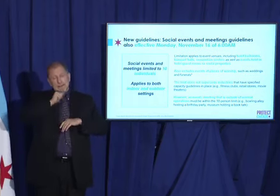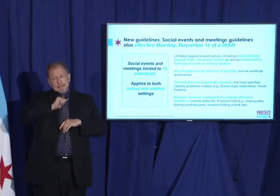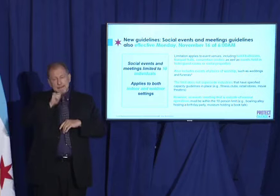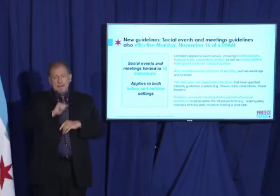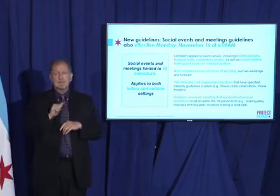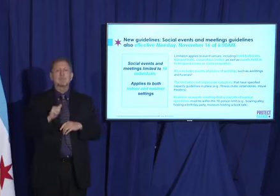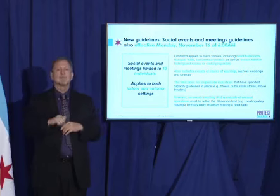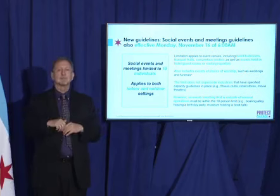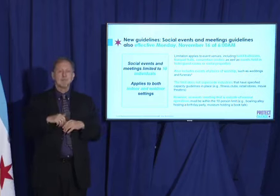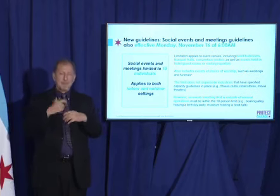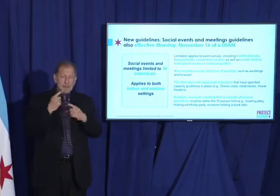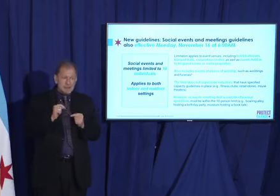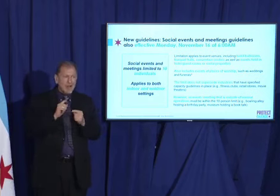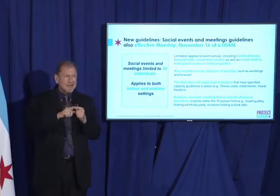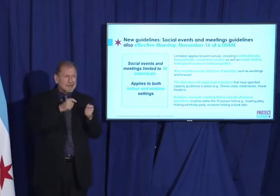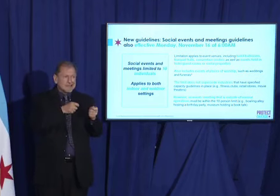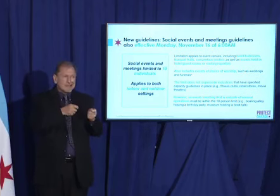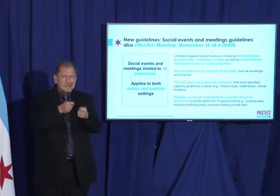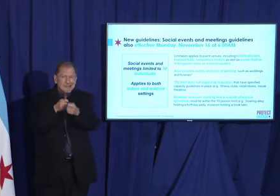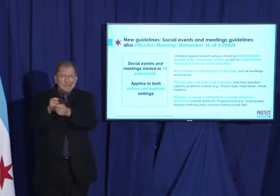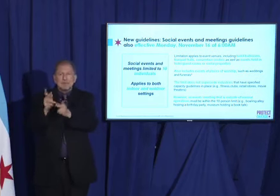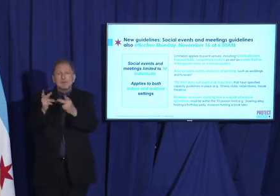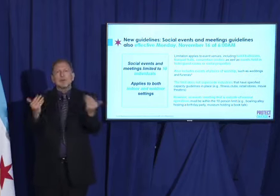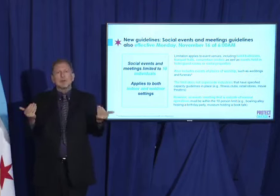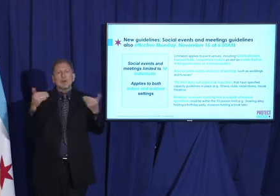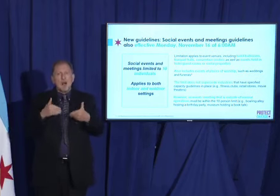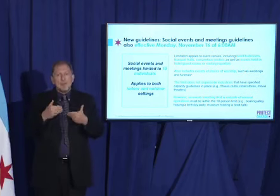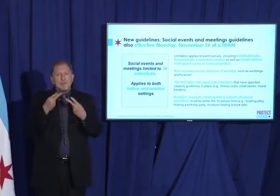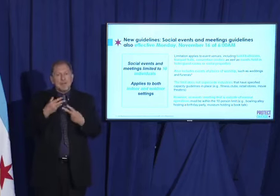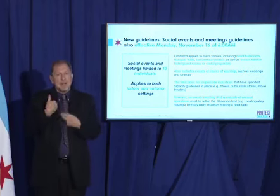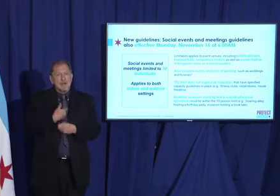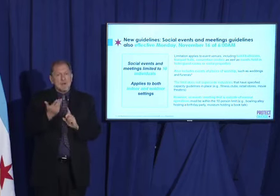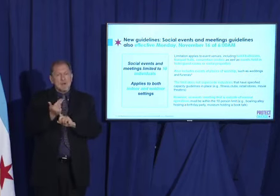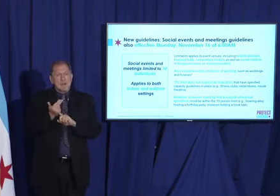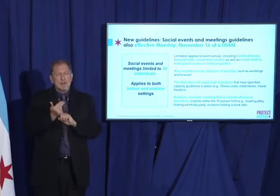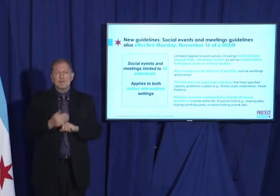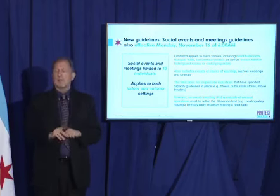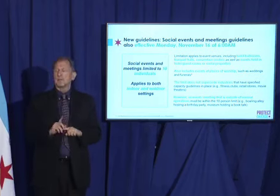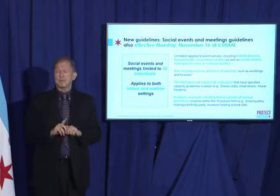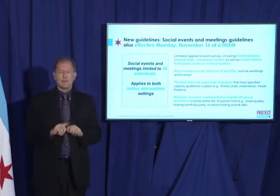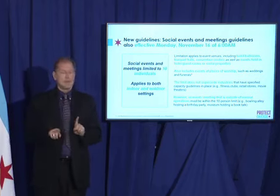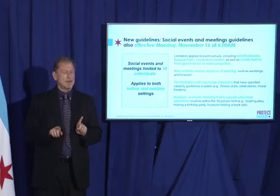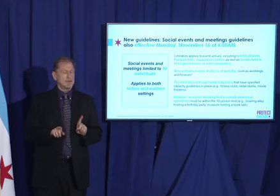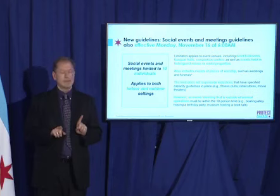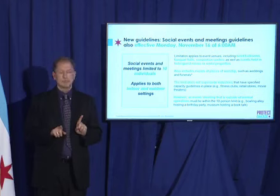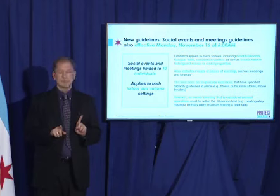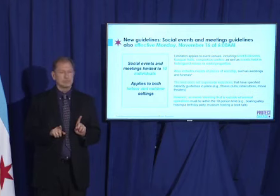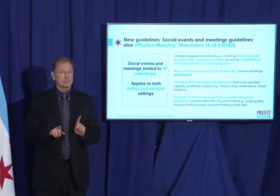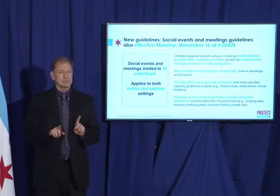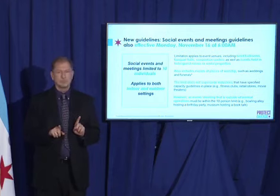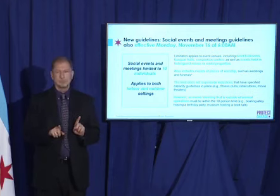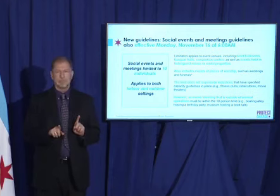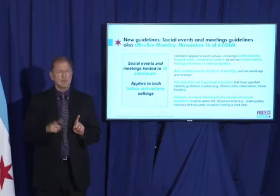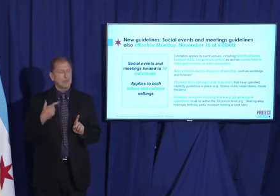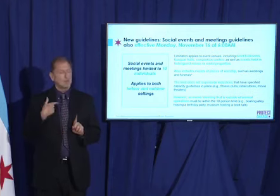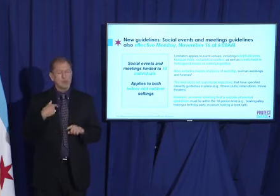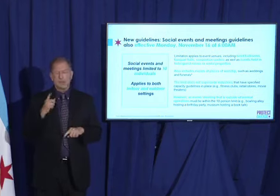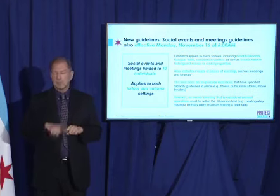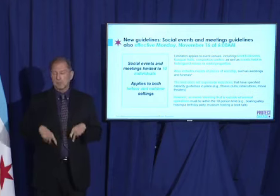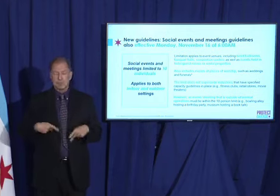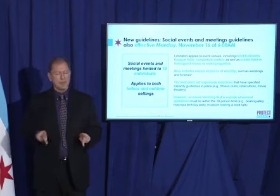visitors back to your hotels. But that cannot include parties.